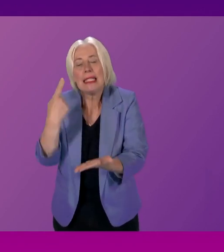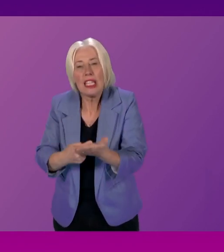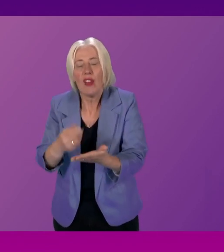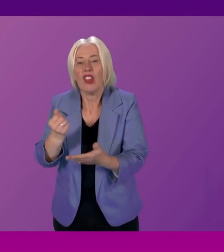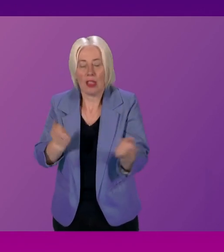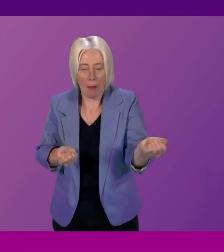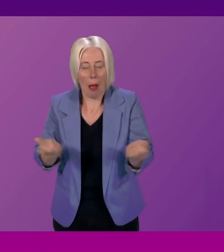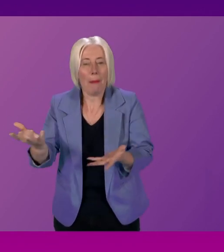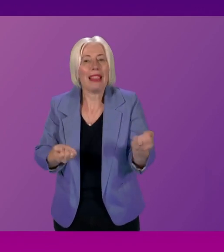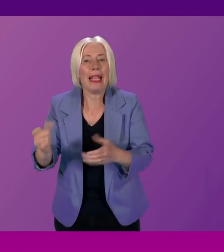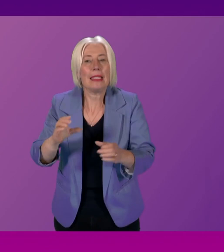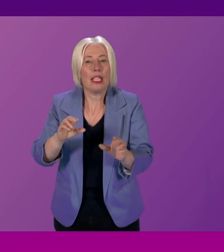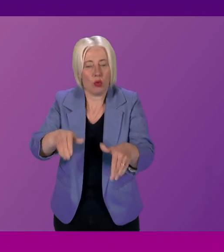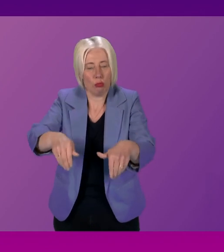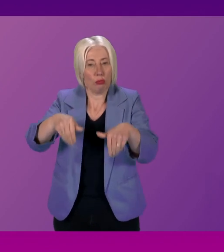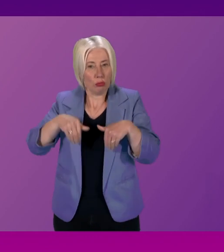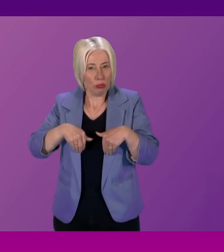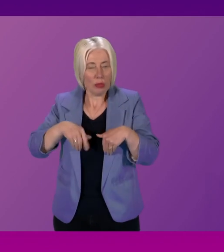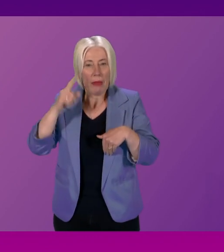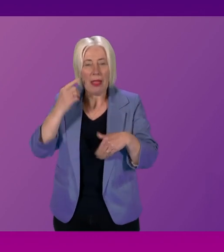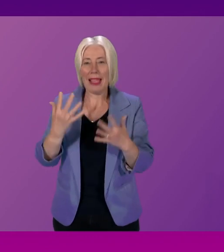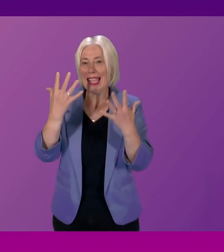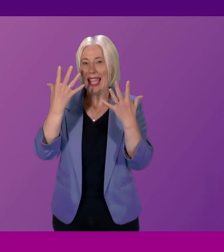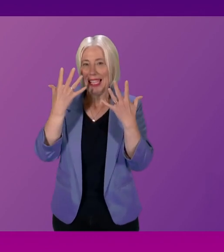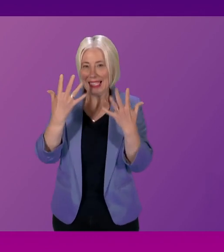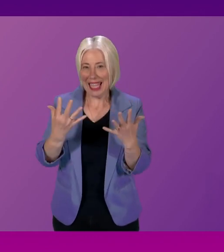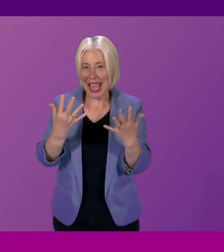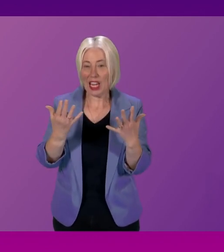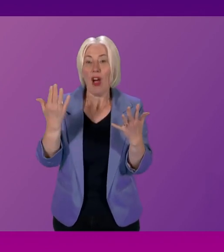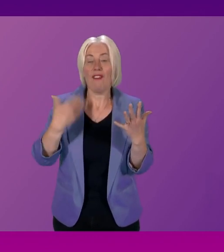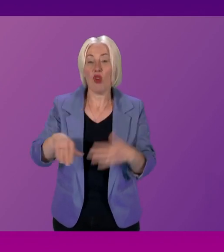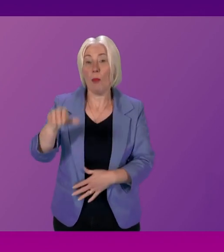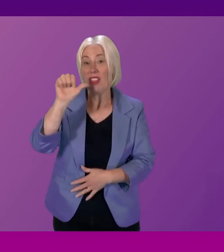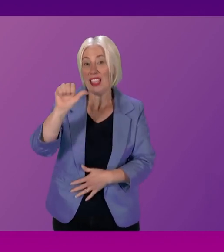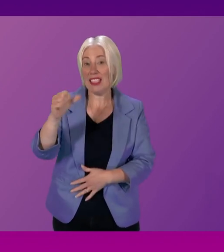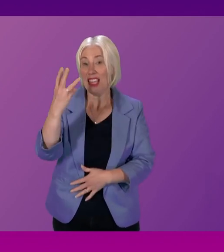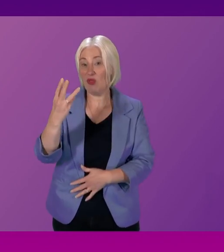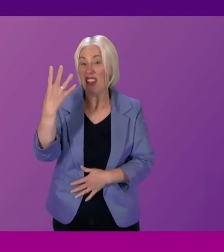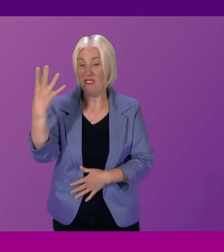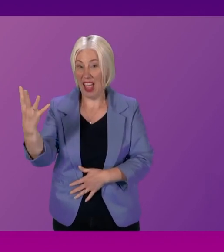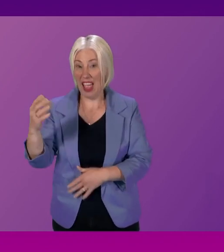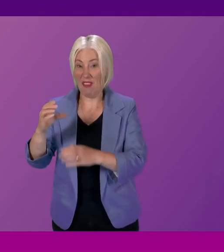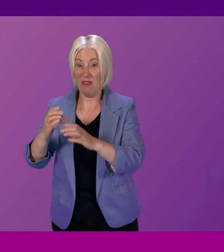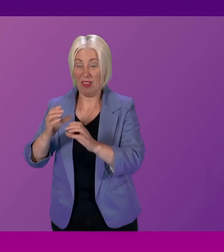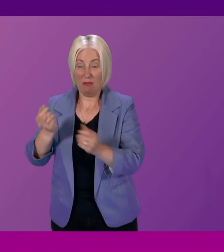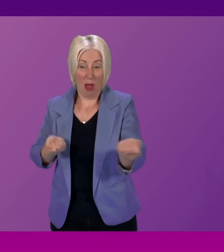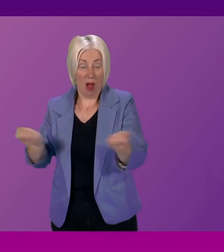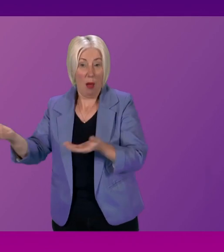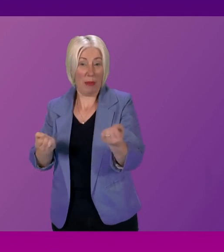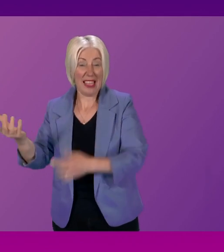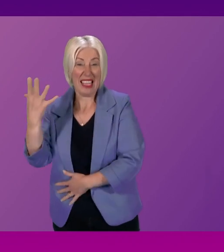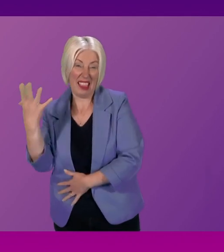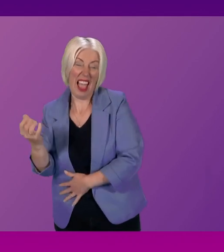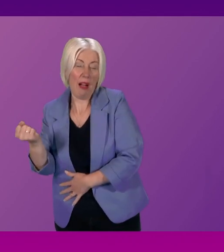appliances. My understanding is that's 10 appliances of their 635 operational appliances. That's 1